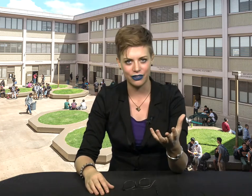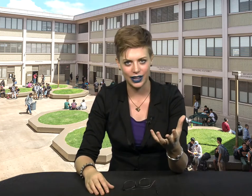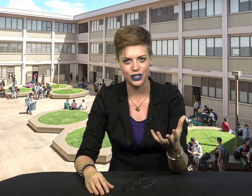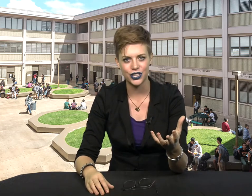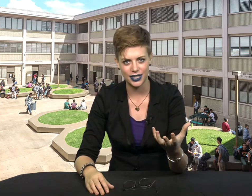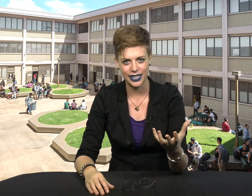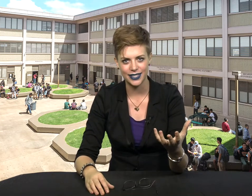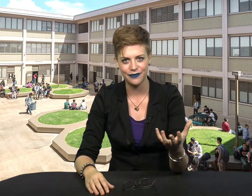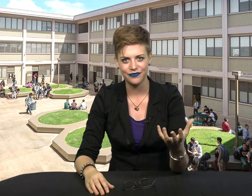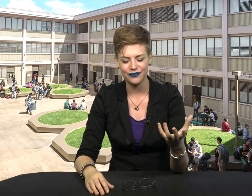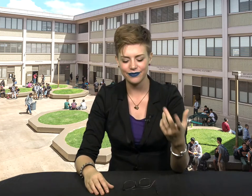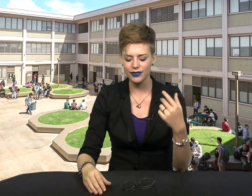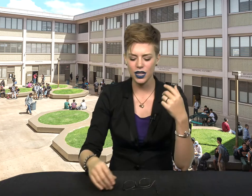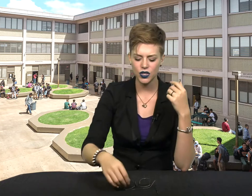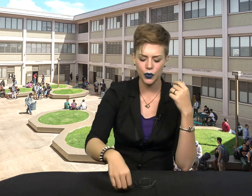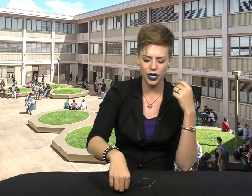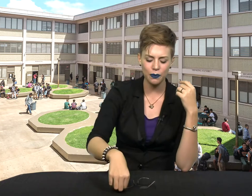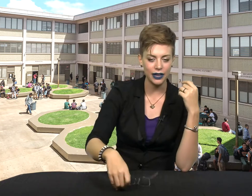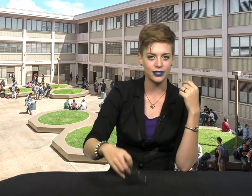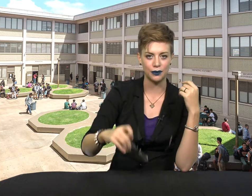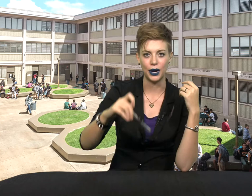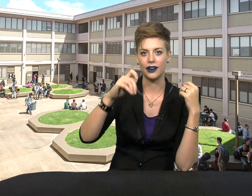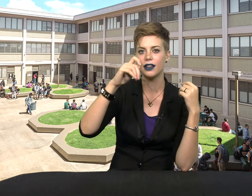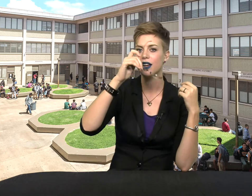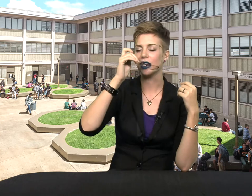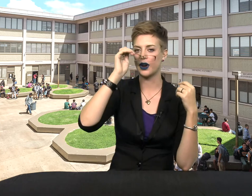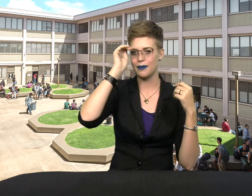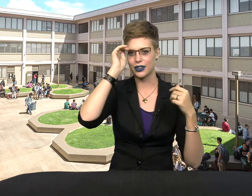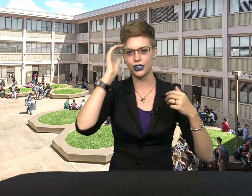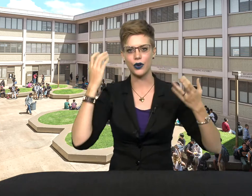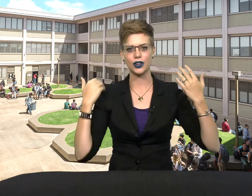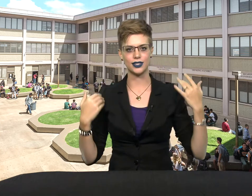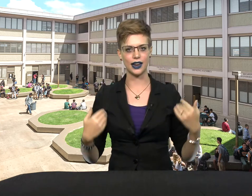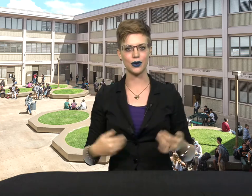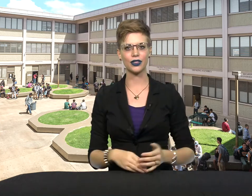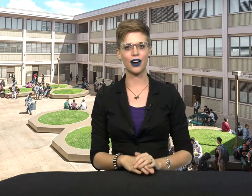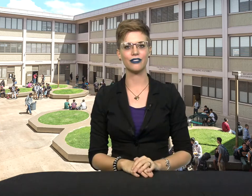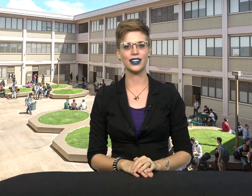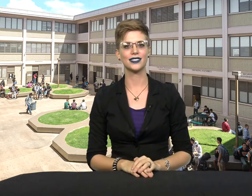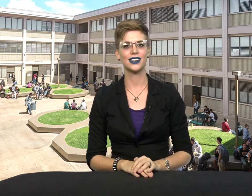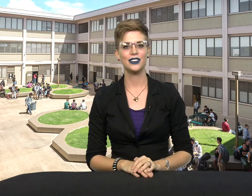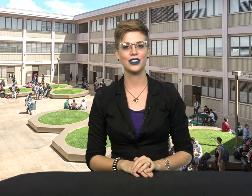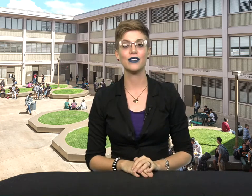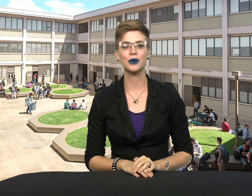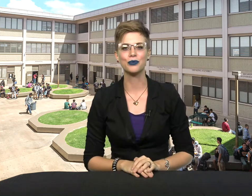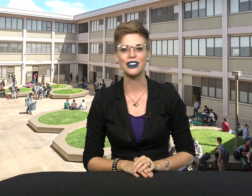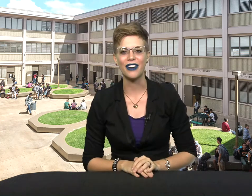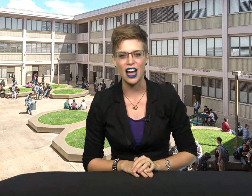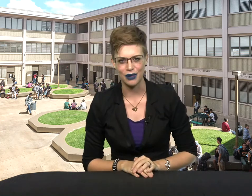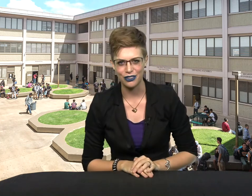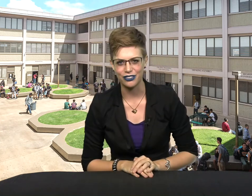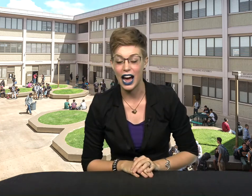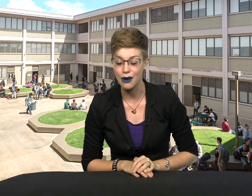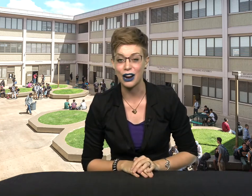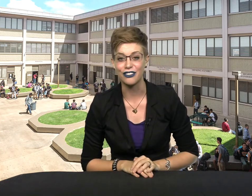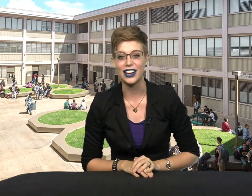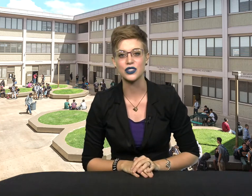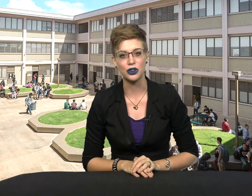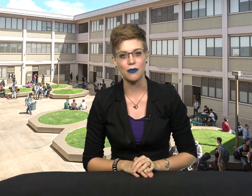flash says. So when you meet someone, you want to make sure you are standing with confidence, you give them a brief eyebrow flash when you make